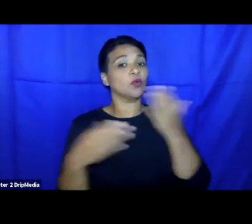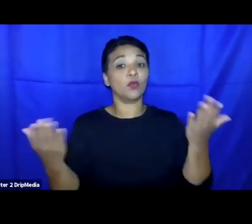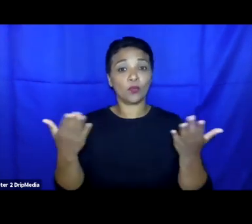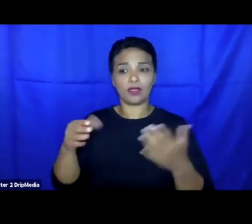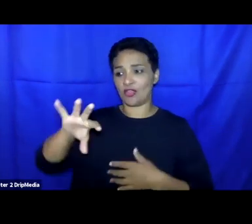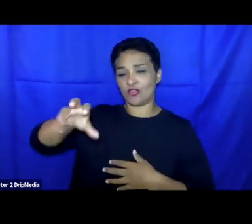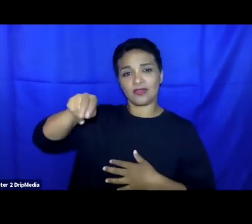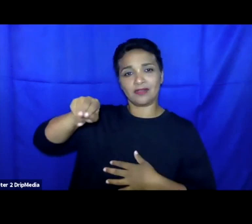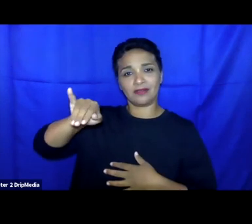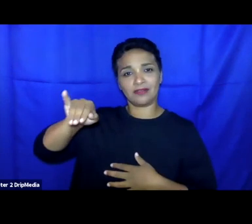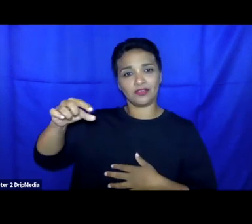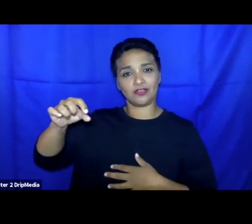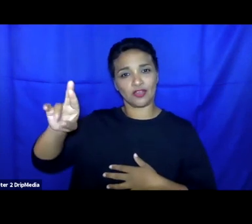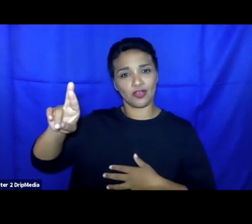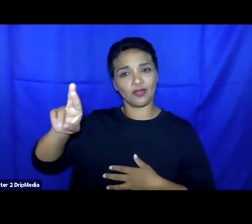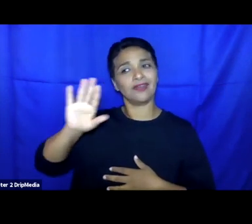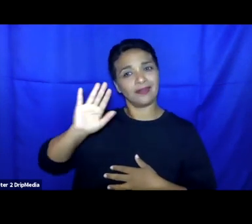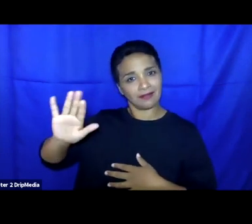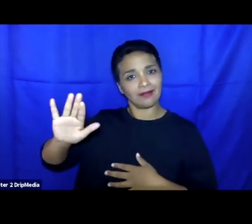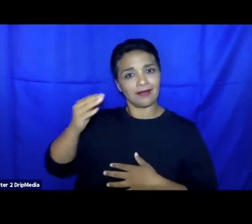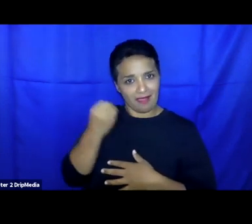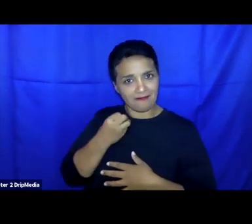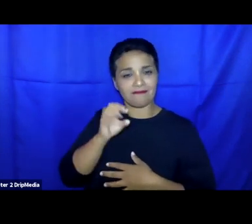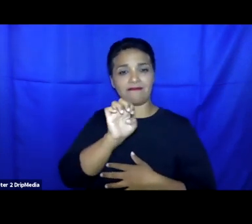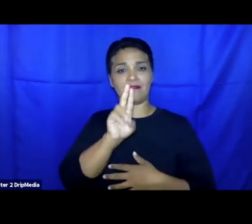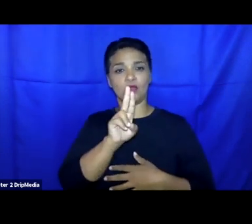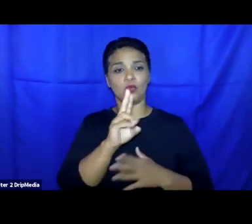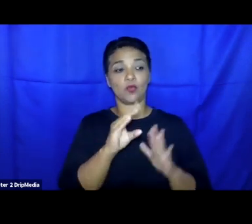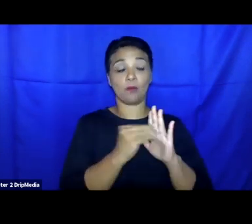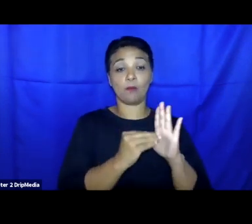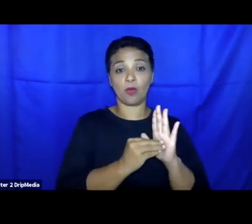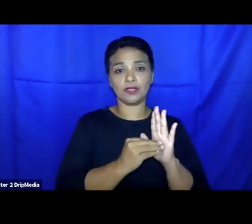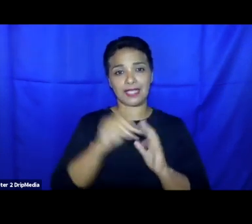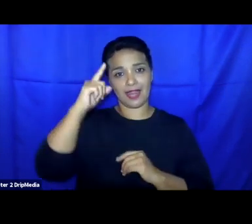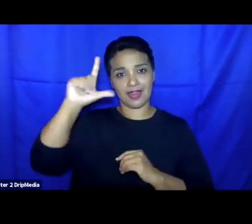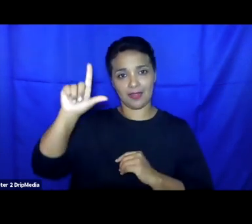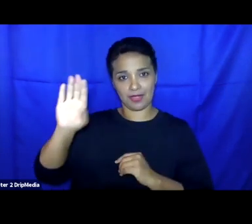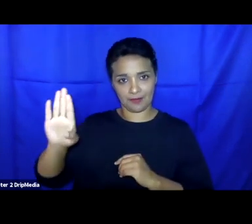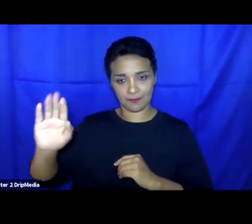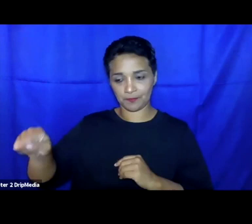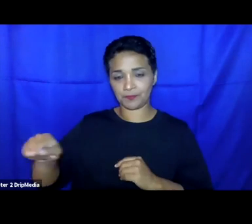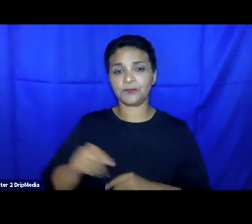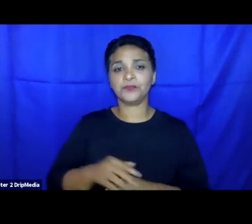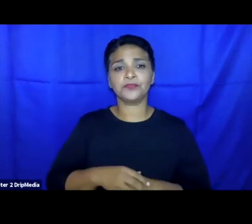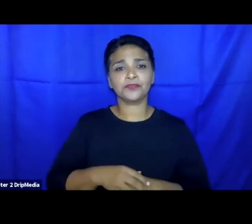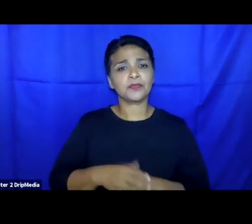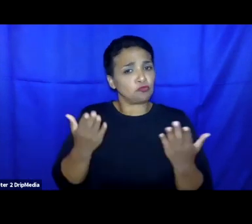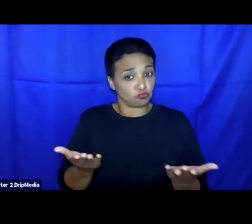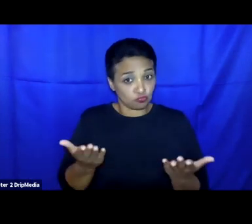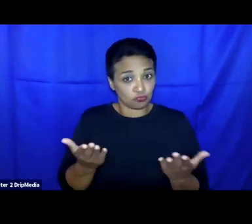corollary to EU policy in Libya. So, as a result, while containment remains the